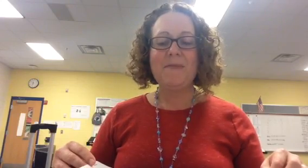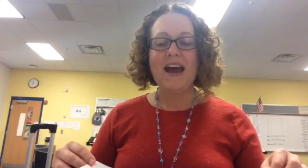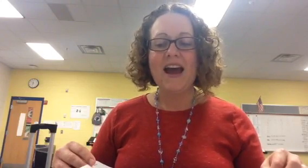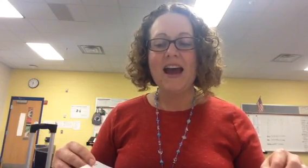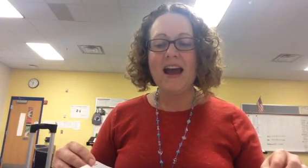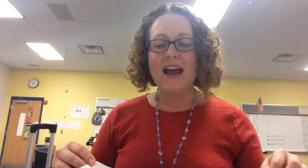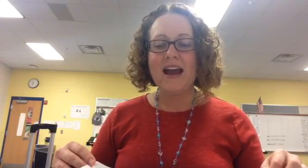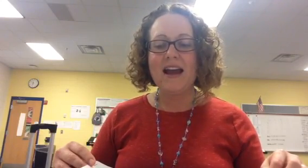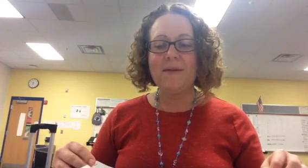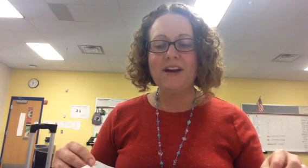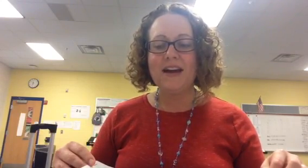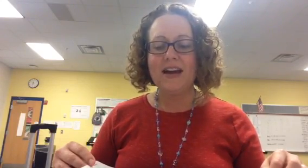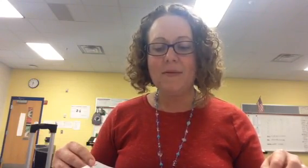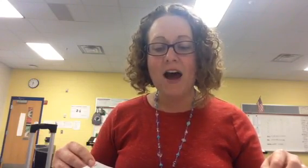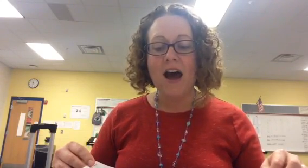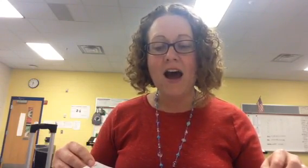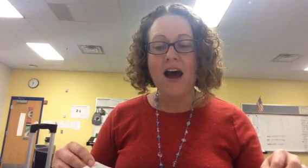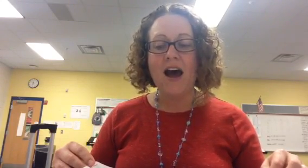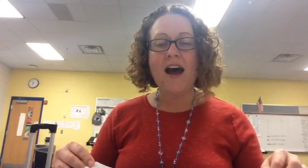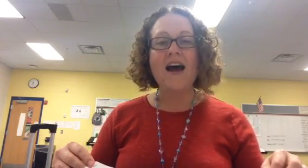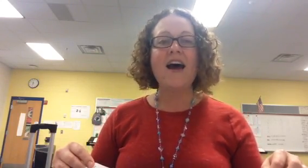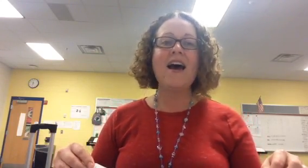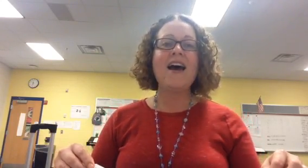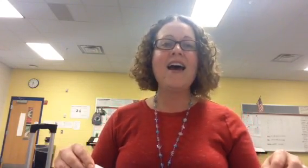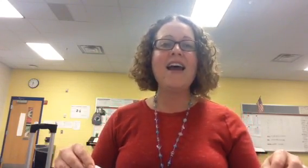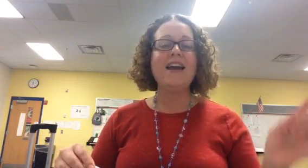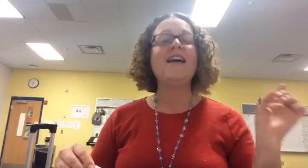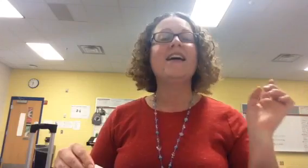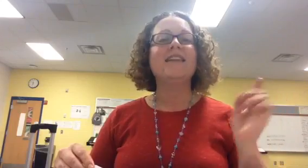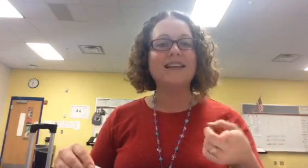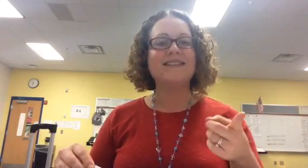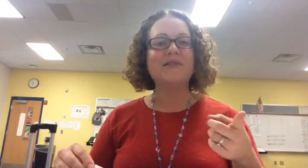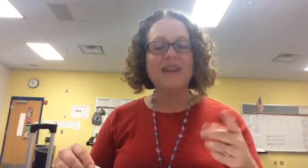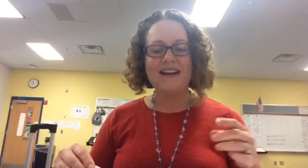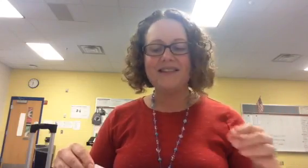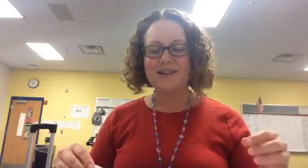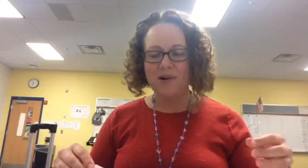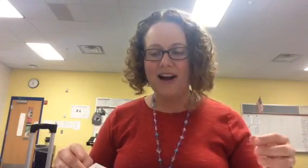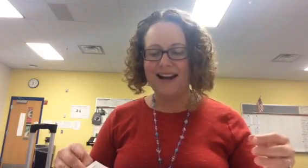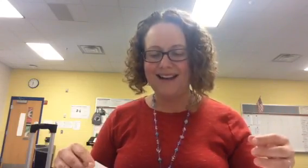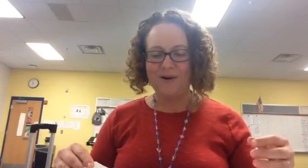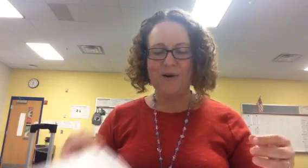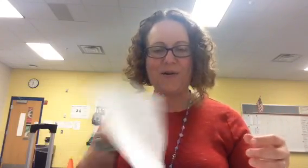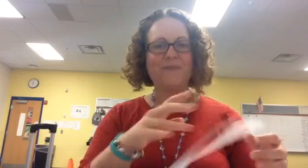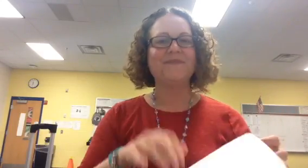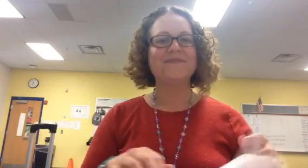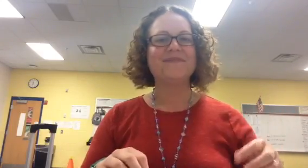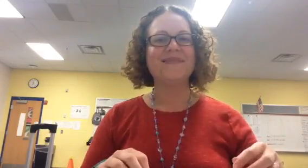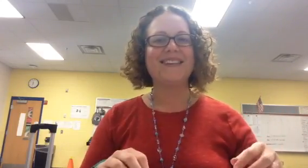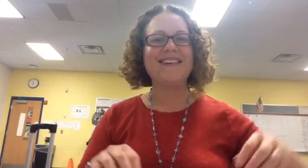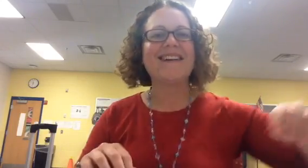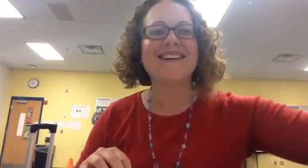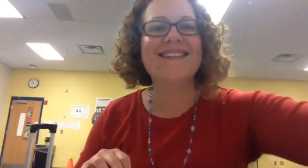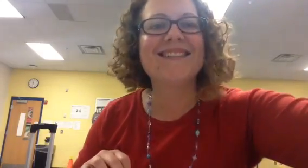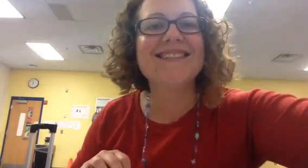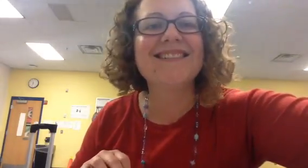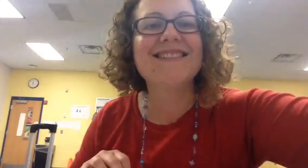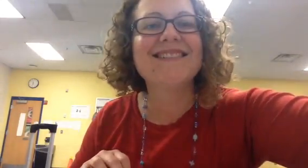Sugar baby mine, let's go down to the crawdad hole. Good luck. luck. Good